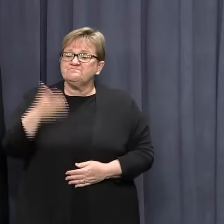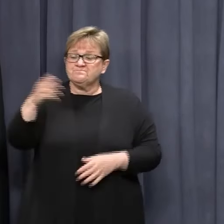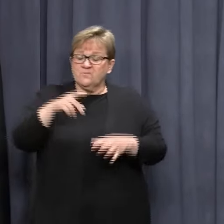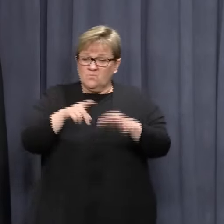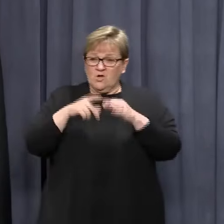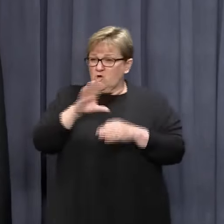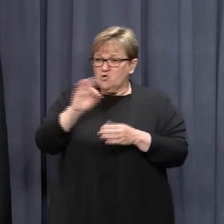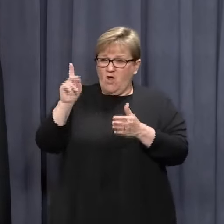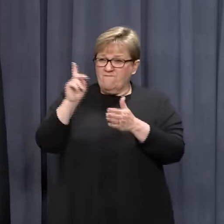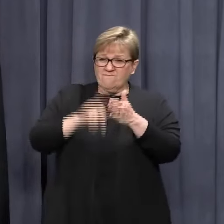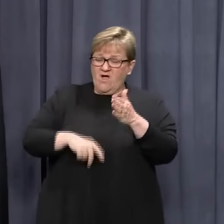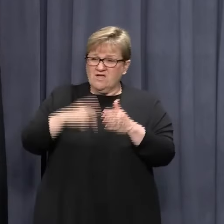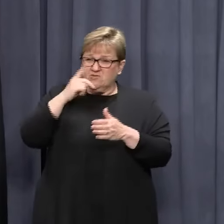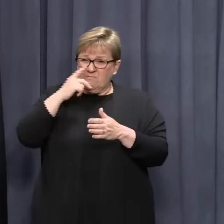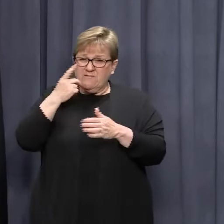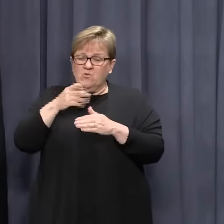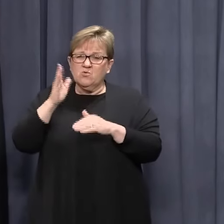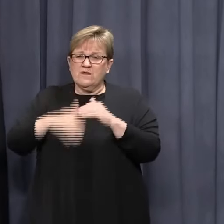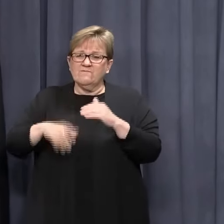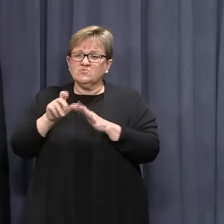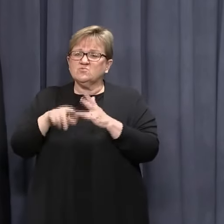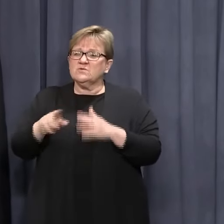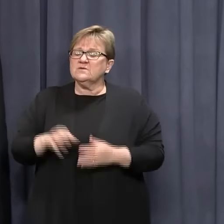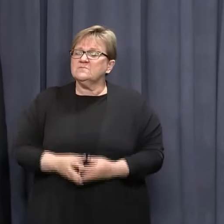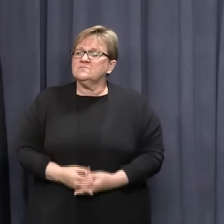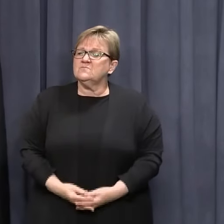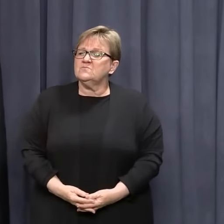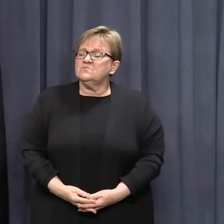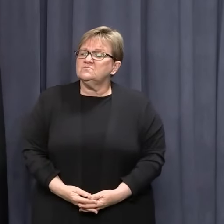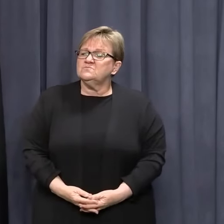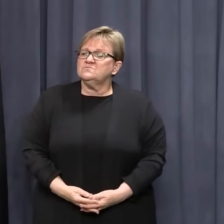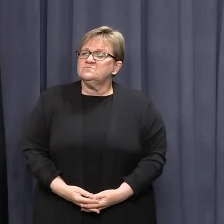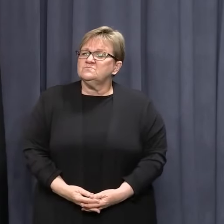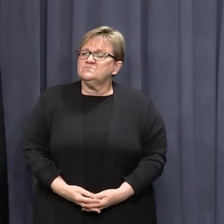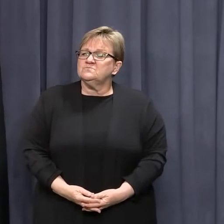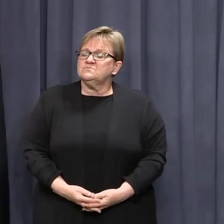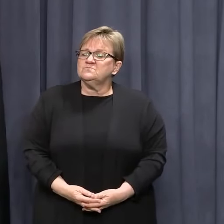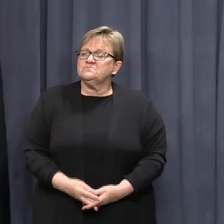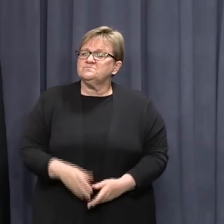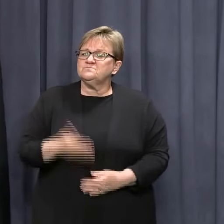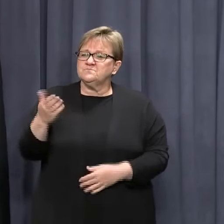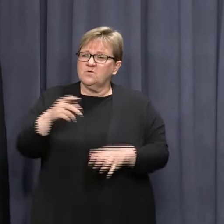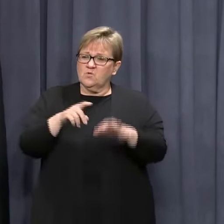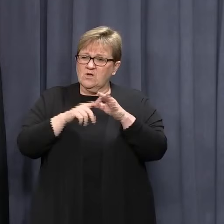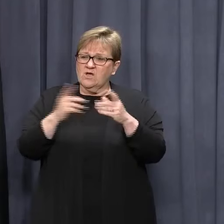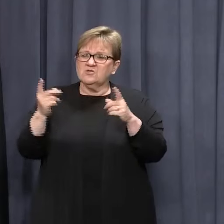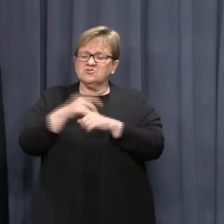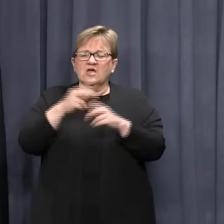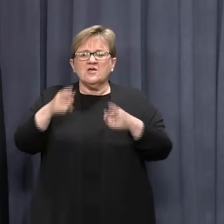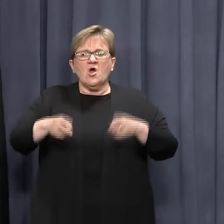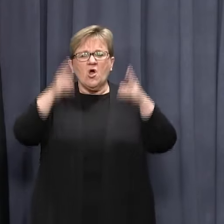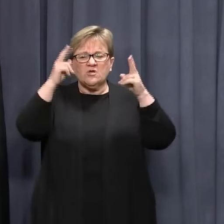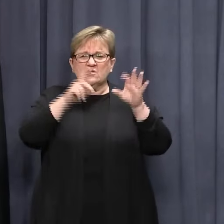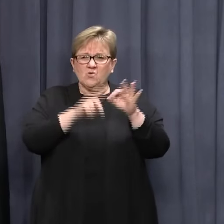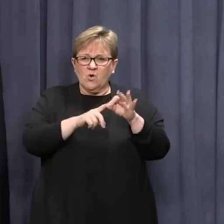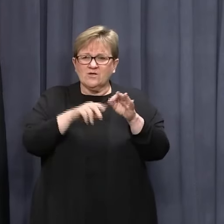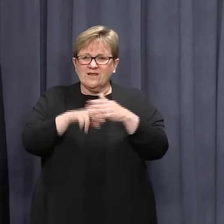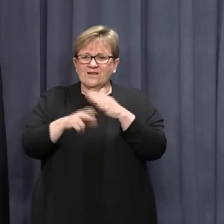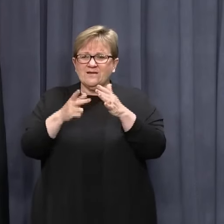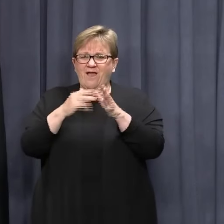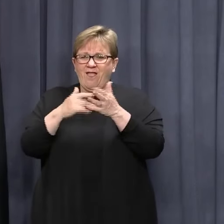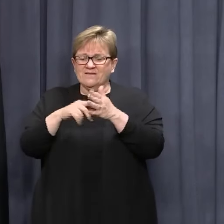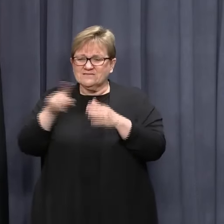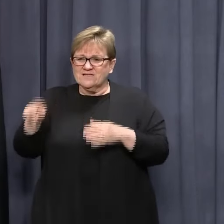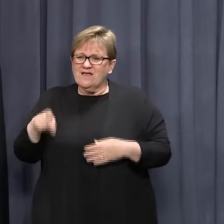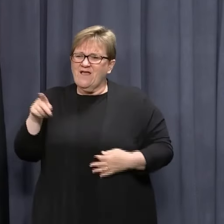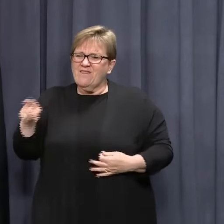for non-compliance so far? Not so far, no. Just on my question about changes to hotel quarantine in other states, they seem to